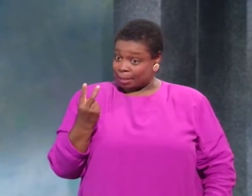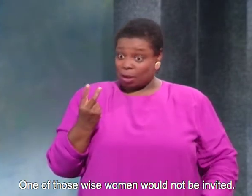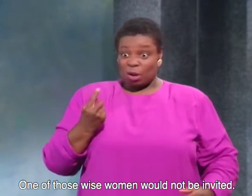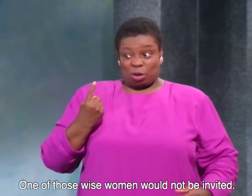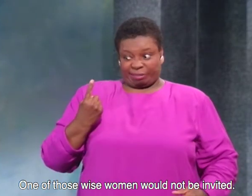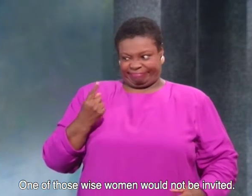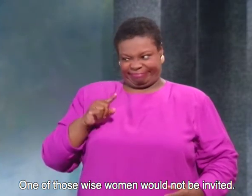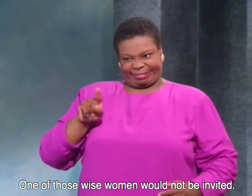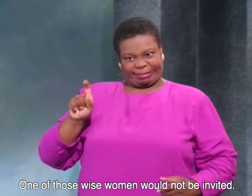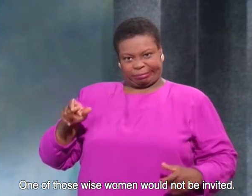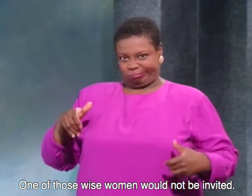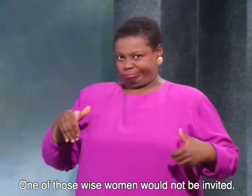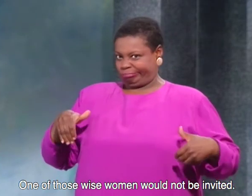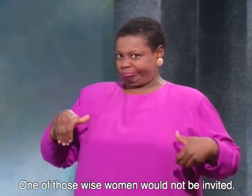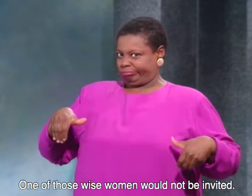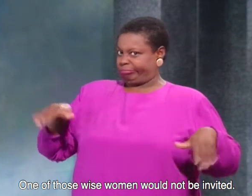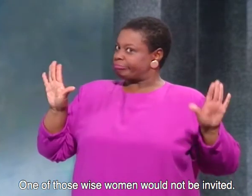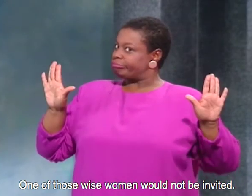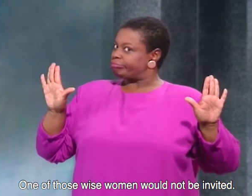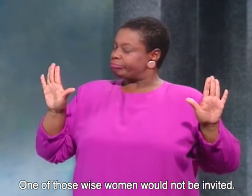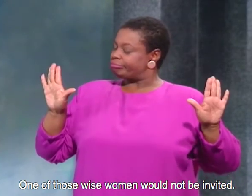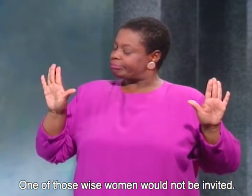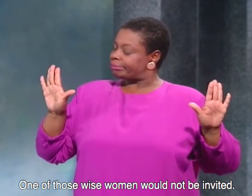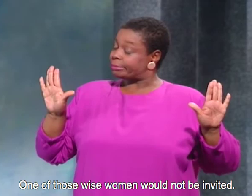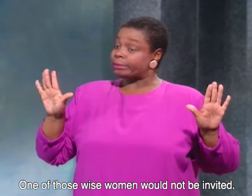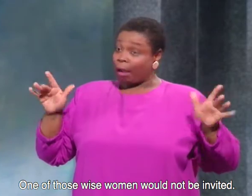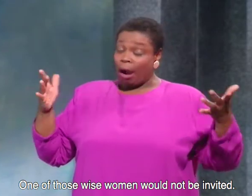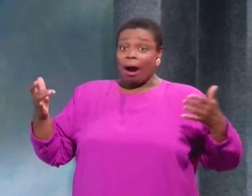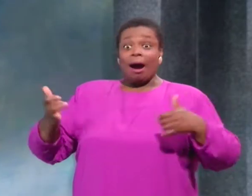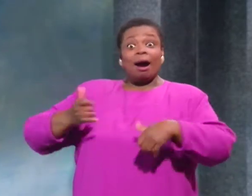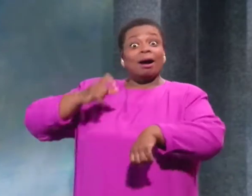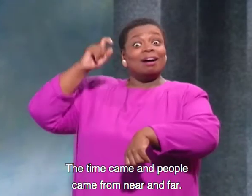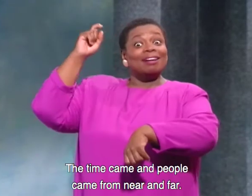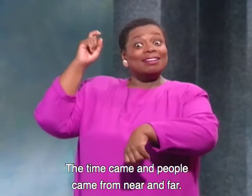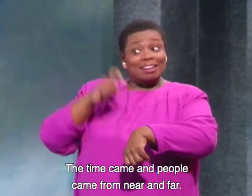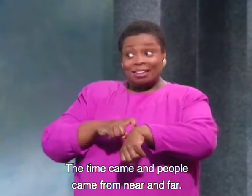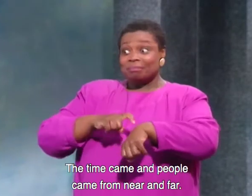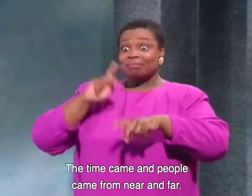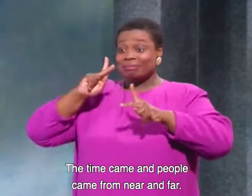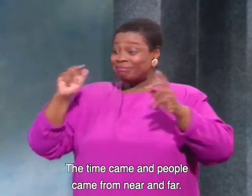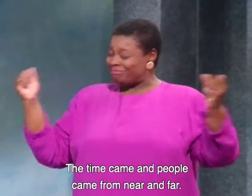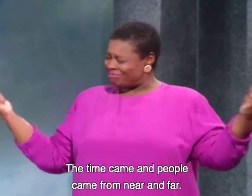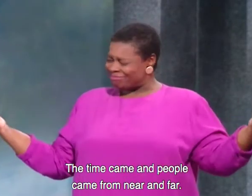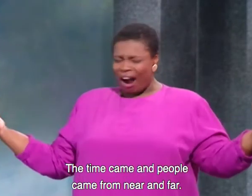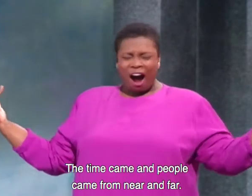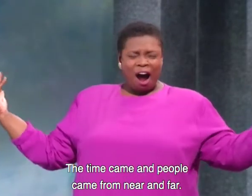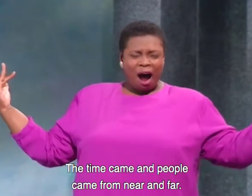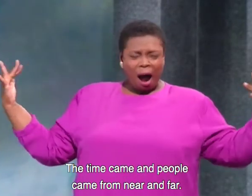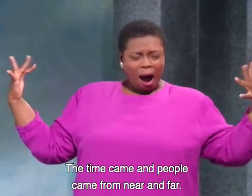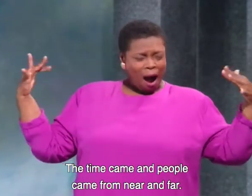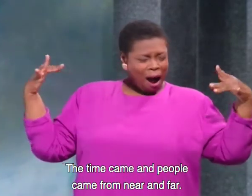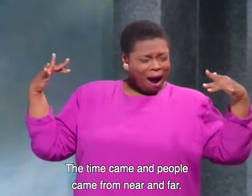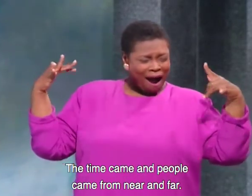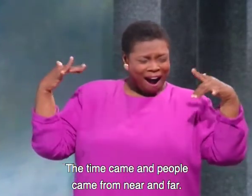One of those wise women would not be invited. The time came, and people came from near and far.